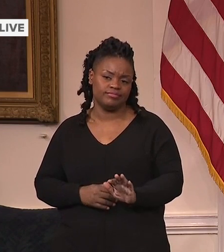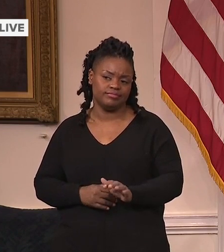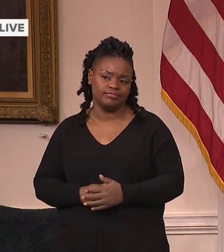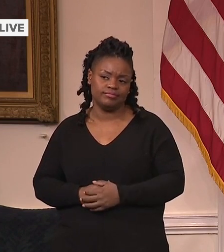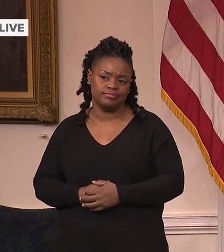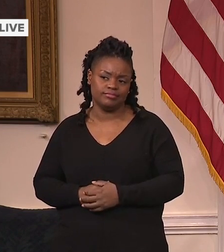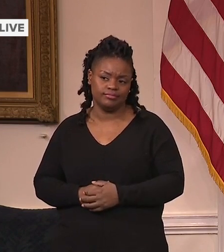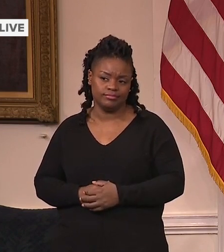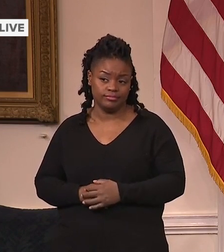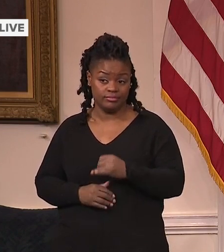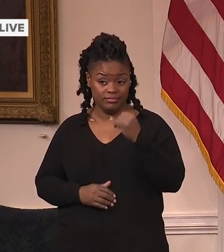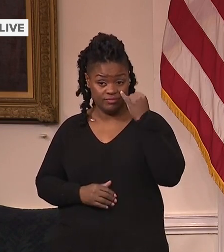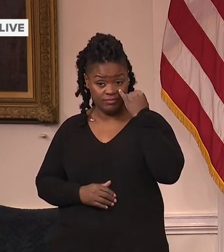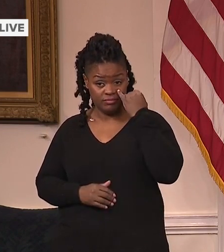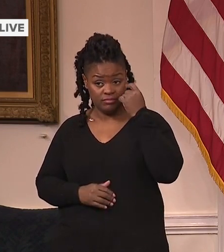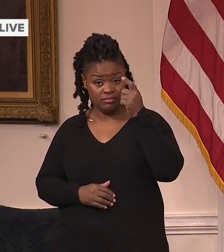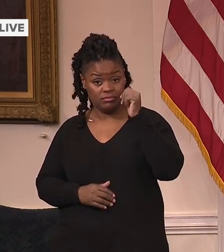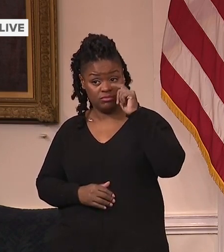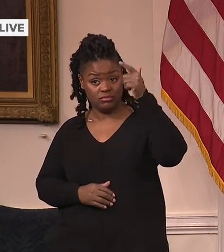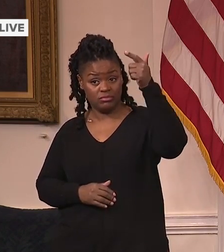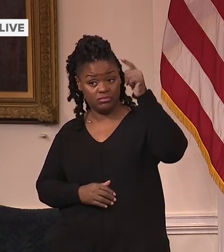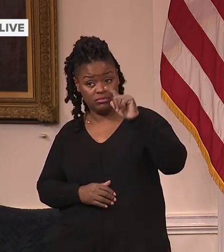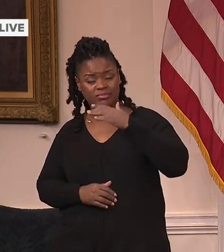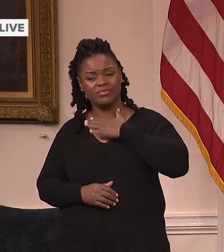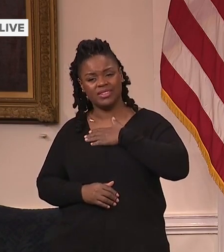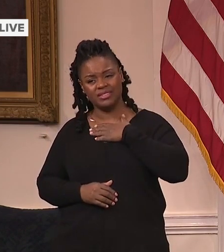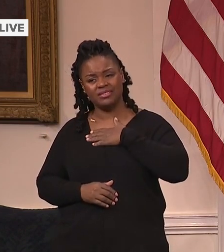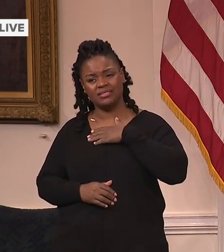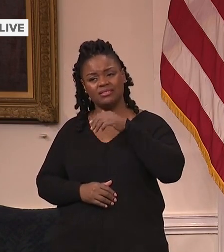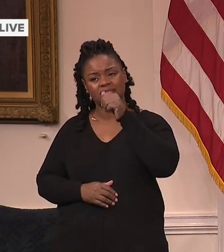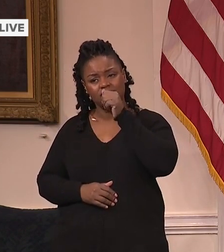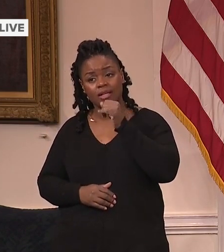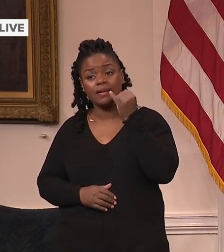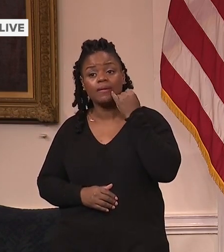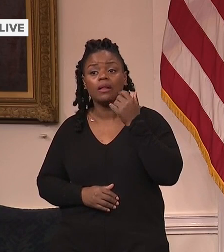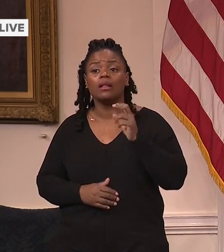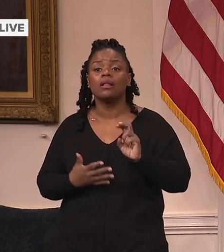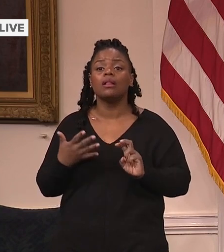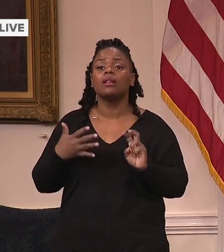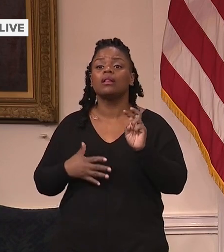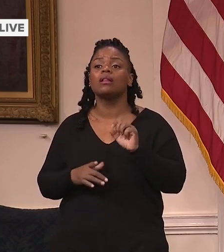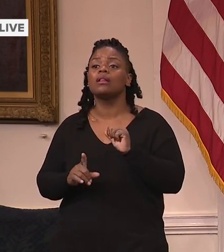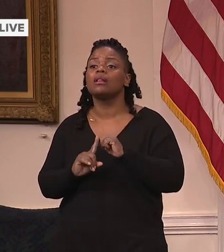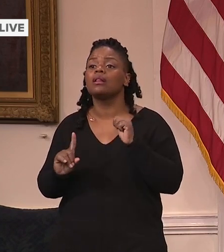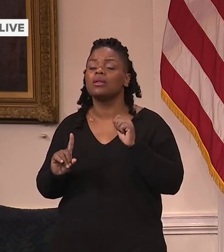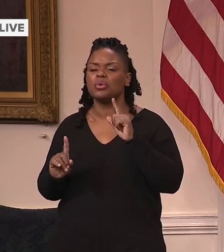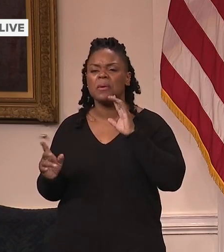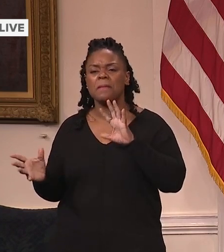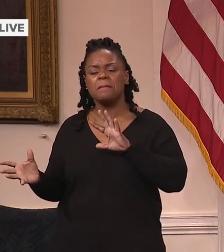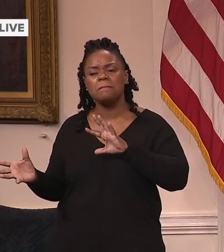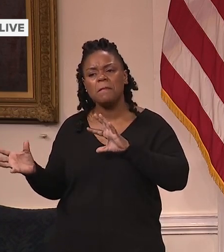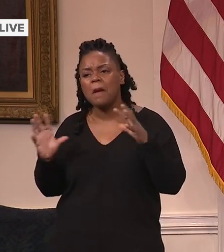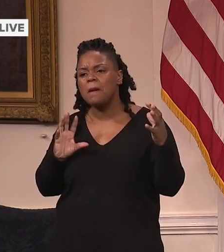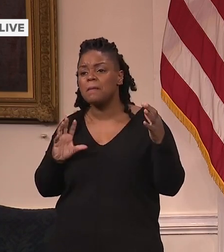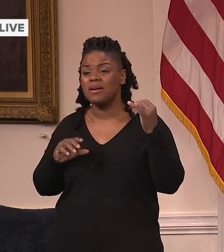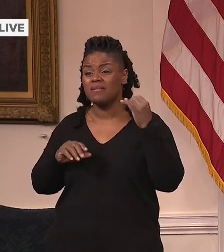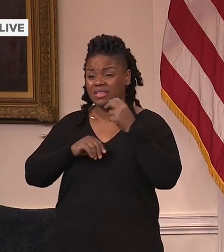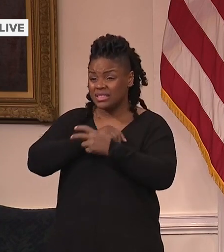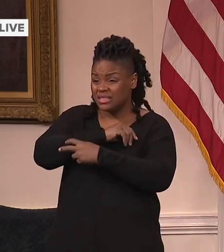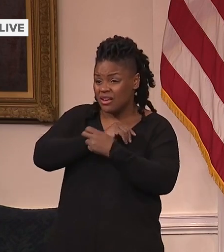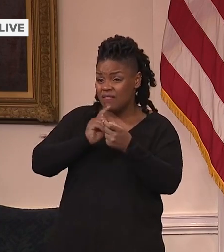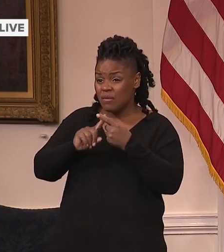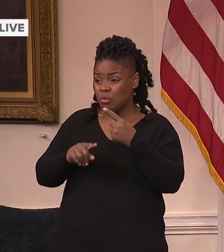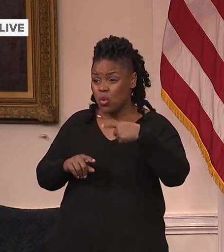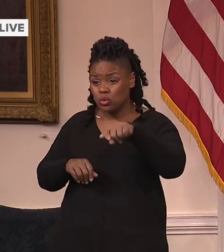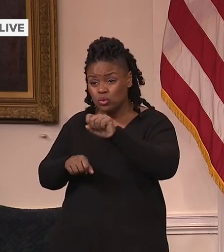health care workers. Really, if someone uses it in an unauthorized way, it takes spots away from our health care heroes